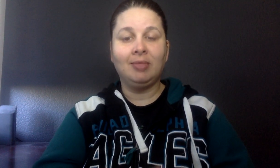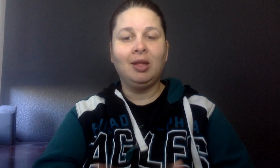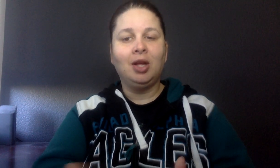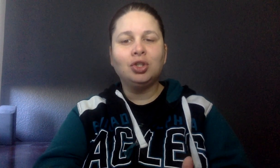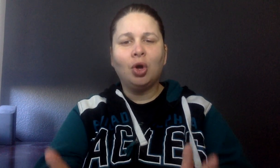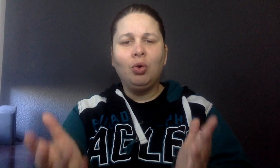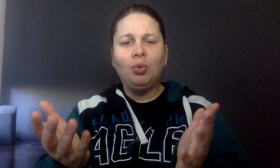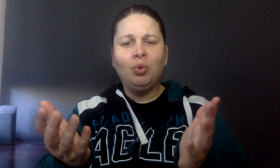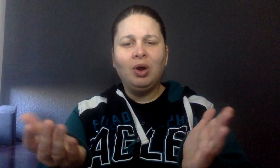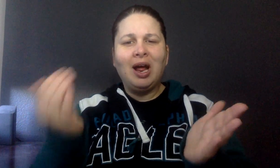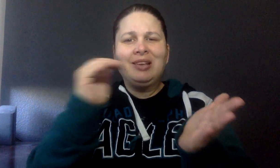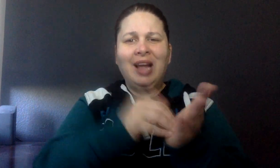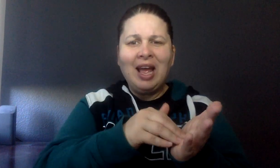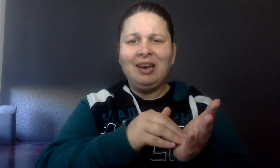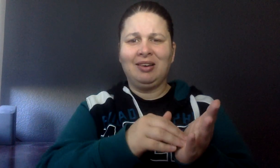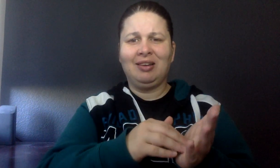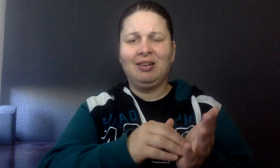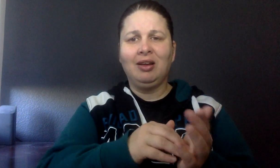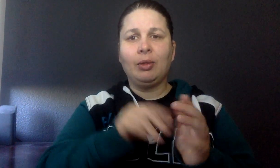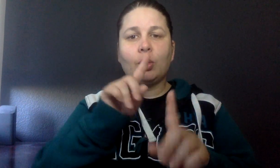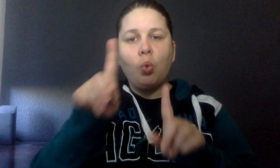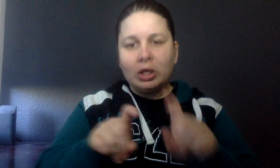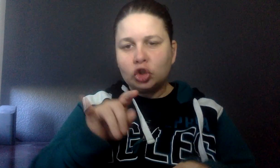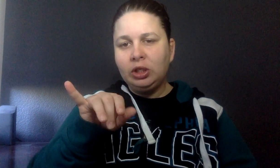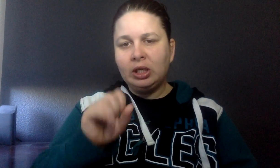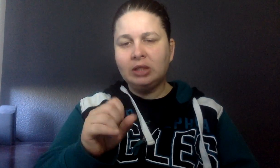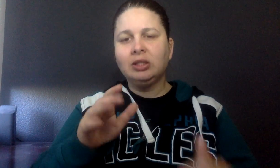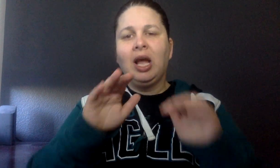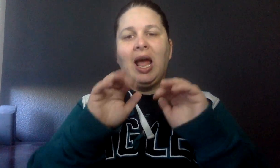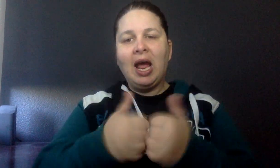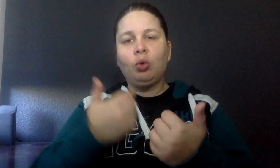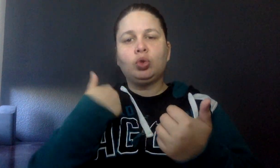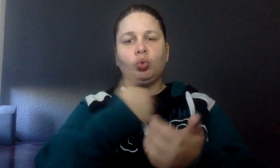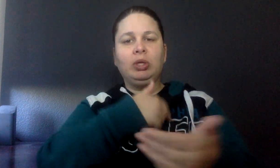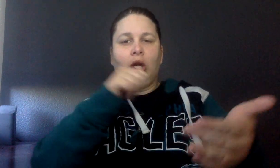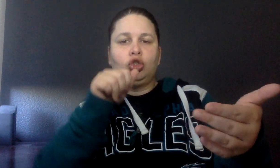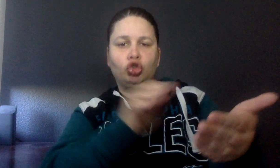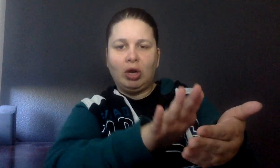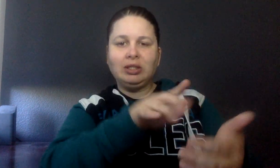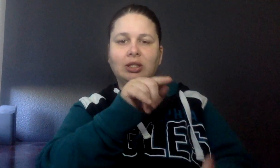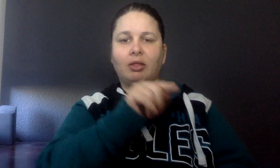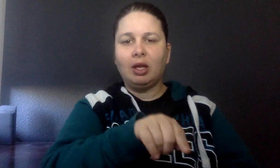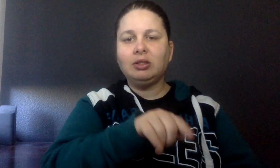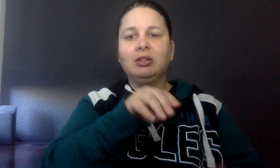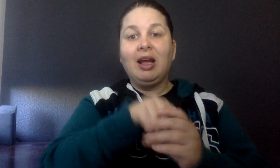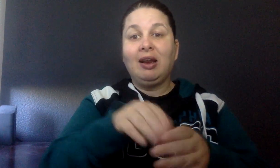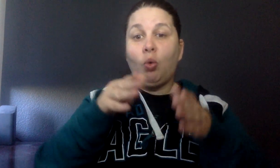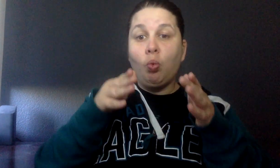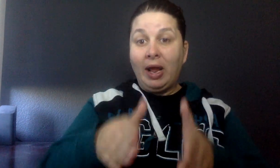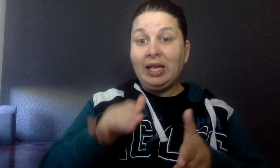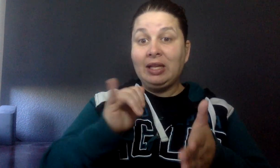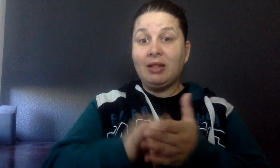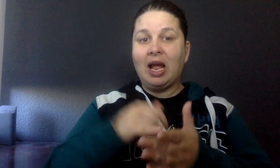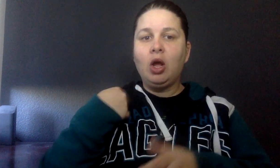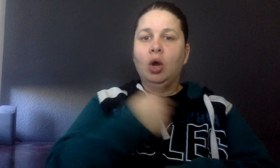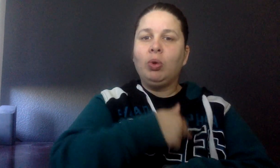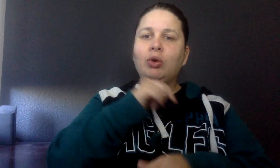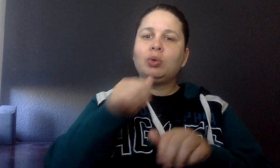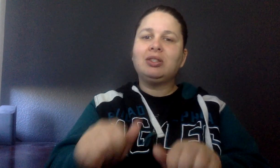So, again, the question is, how do we address this in a way that we don't